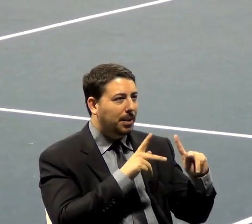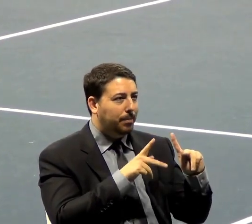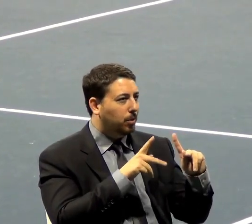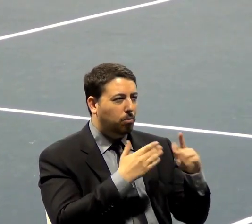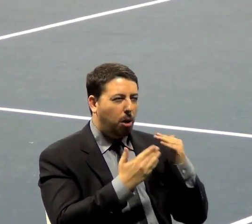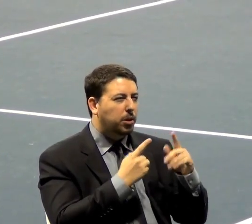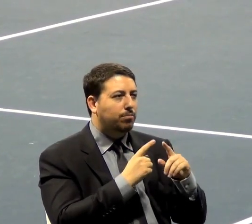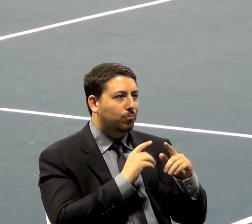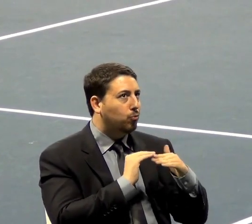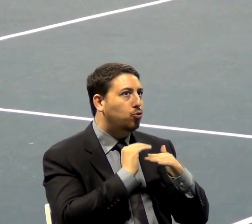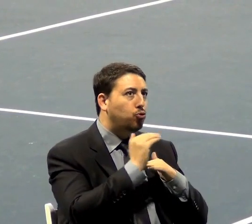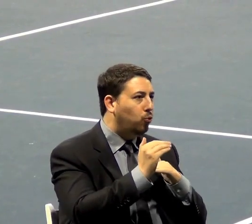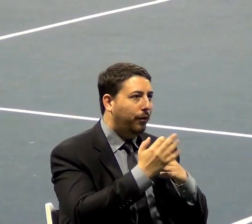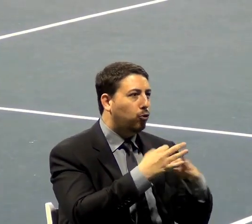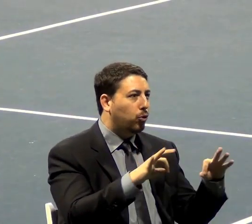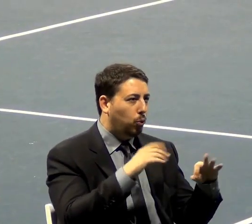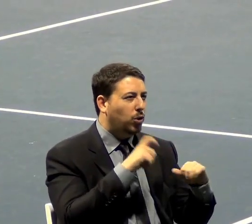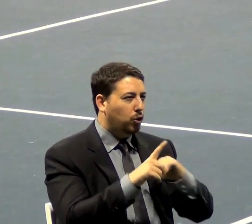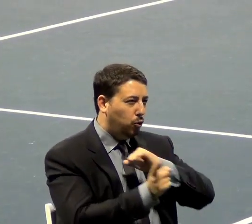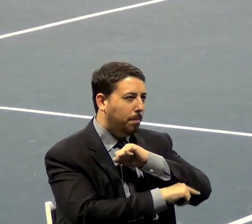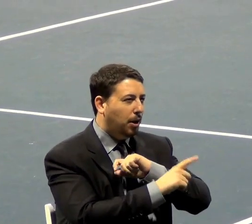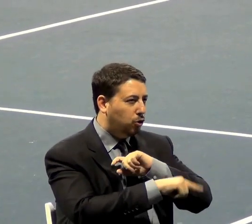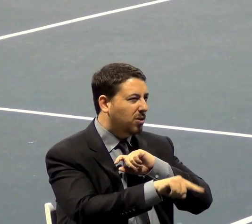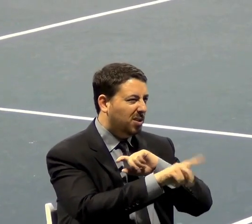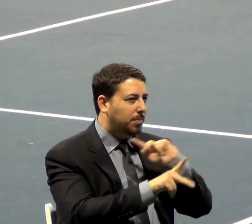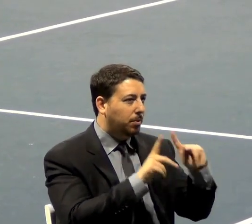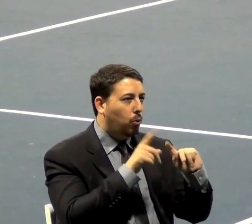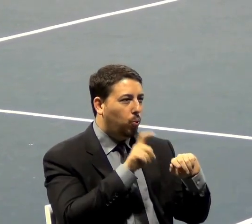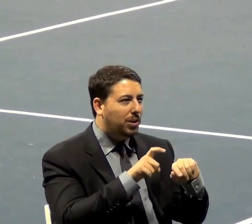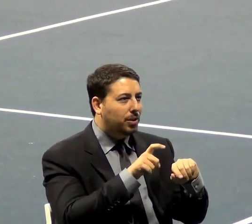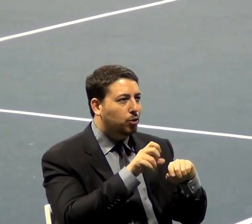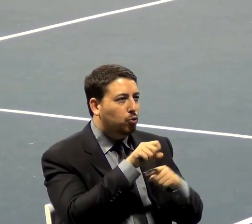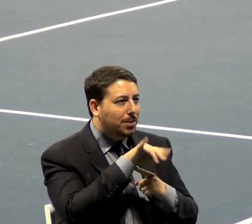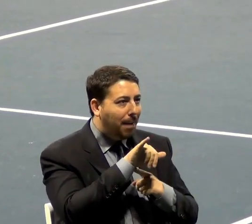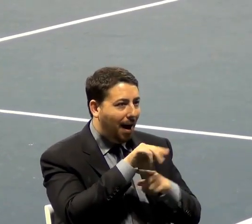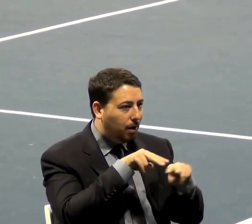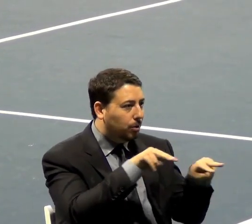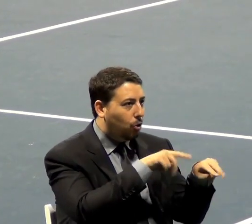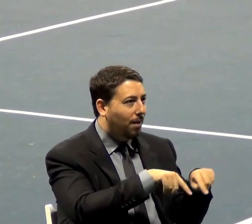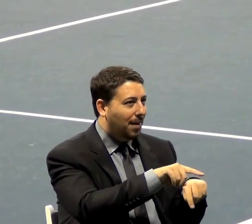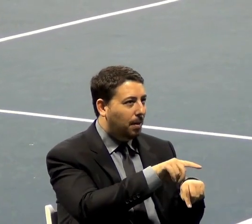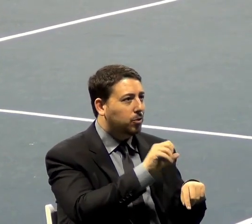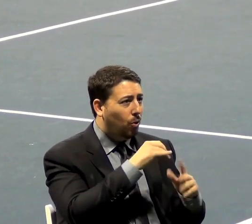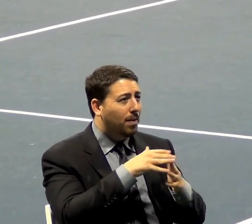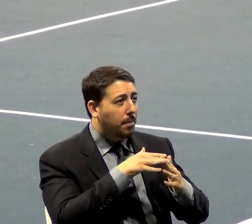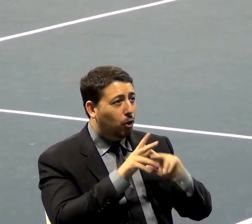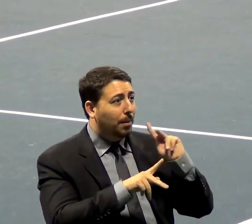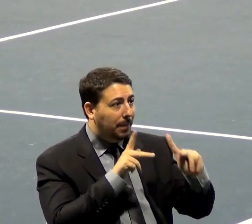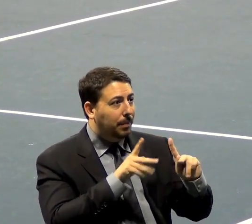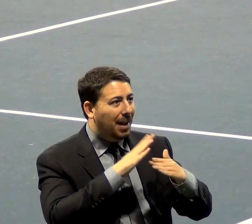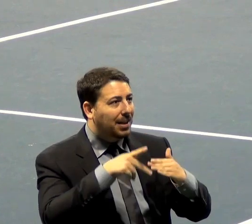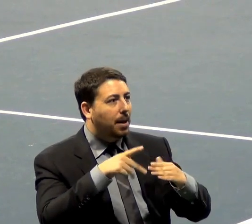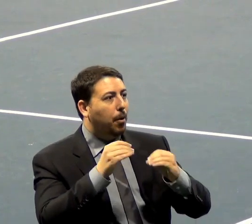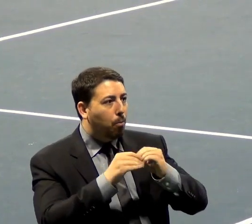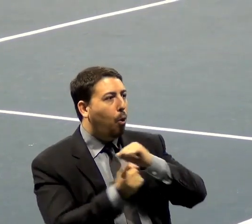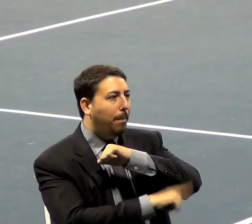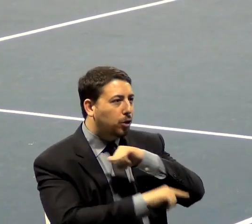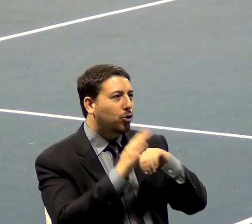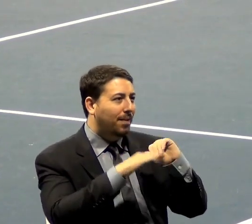so we have to punish the American people. We have to spy on the American people. So the American people ended up getting more punishment than the people of, Hey, what